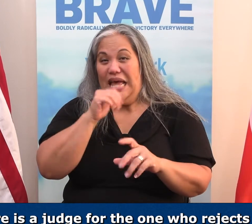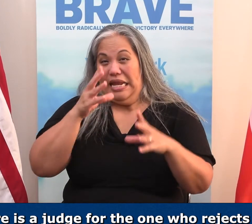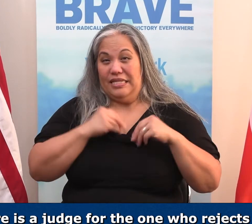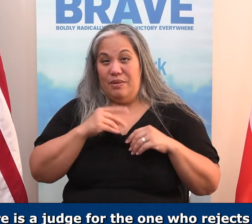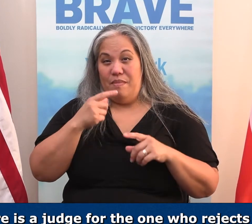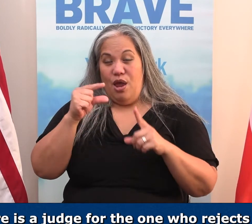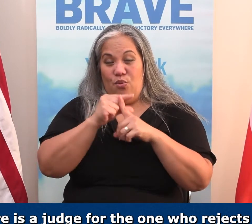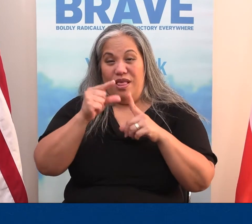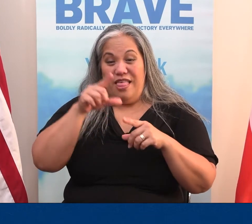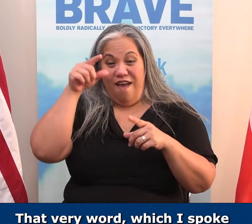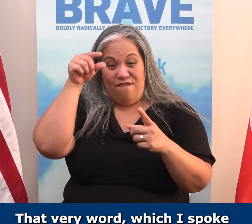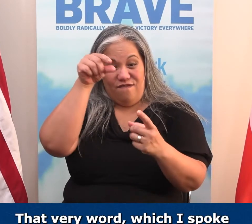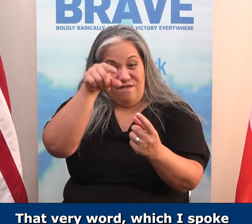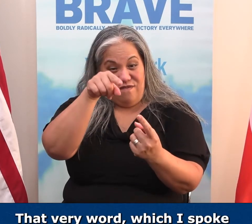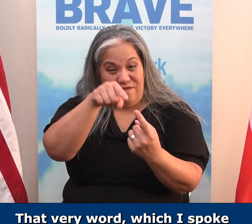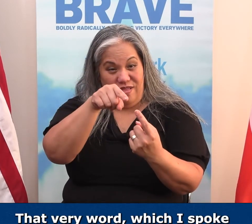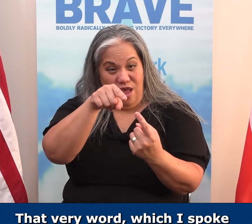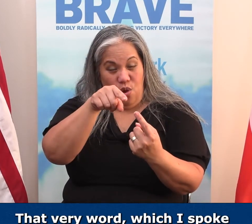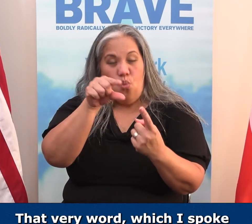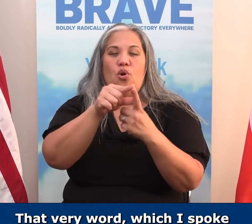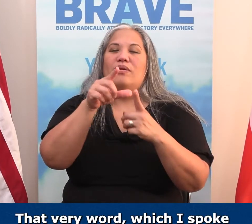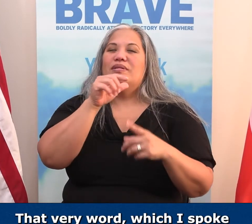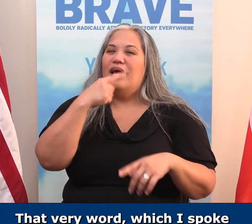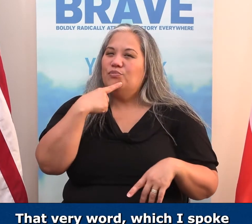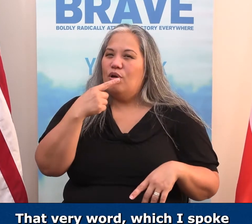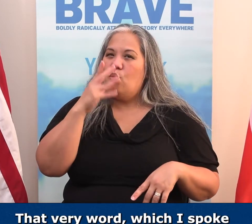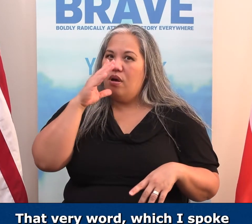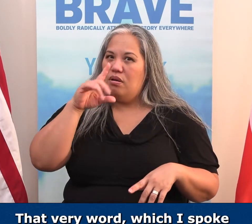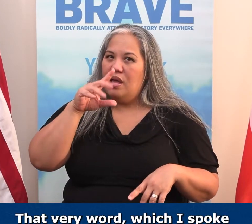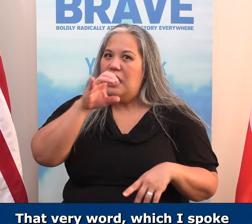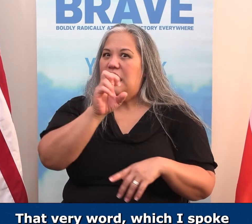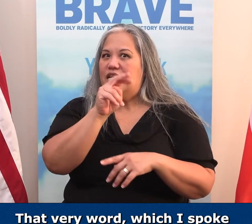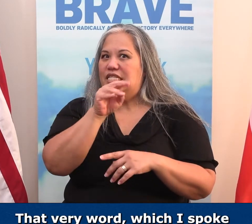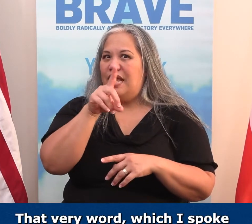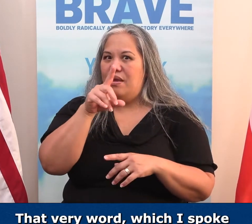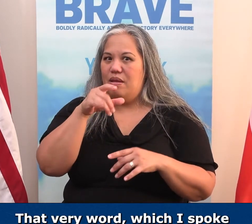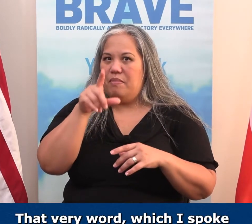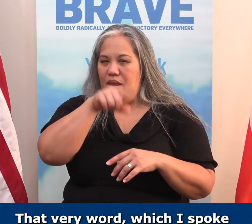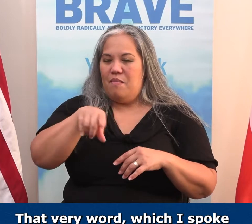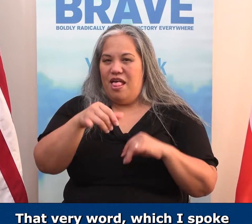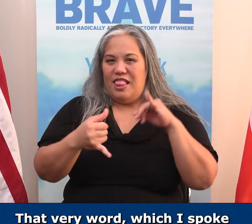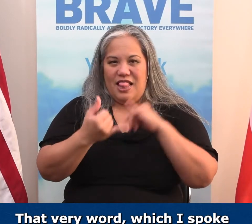does not accept my words. That very word which I spoke will condemn him at the last day.